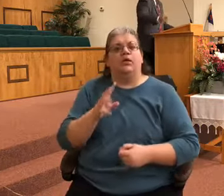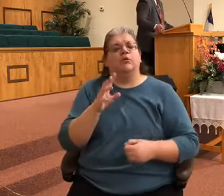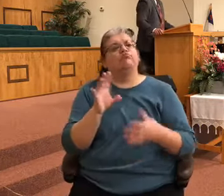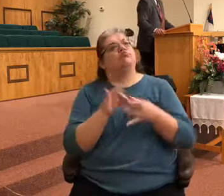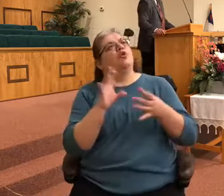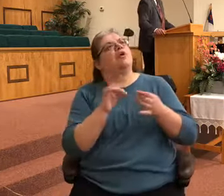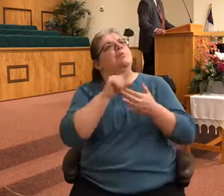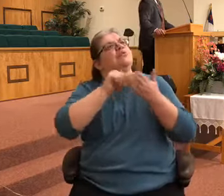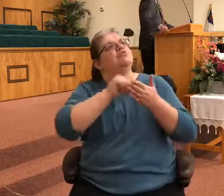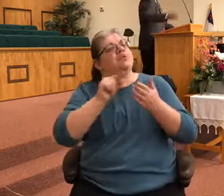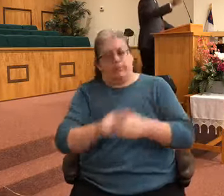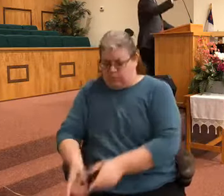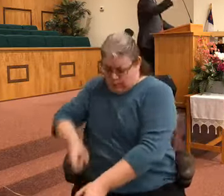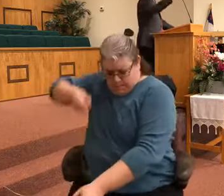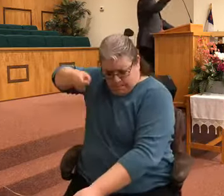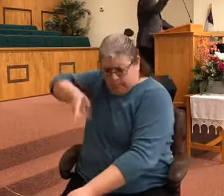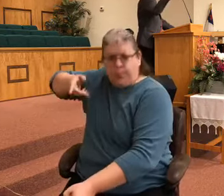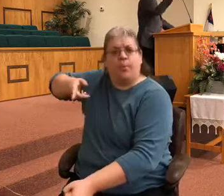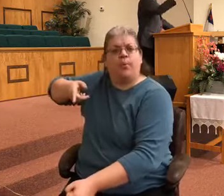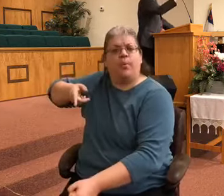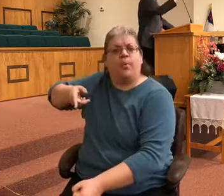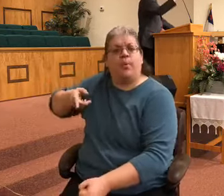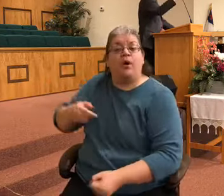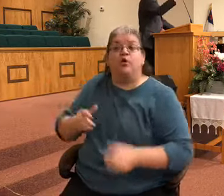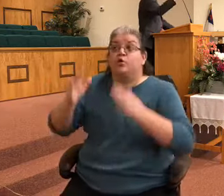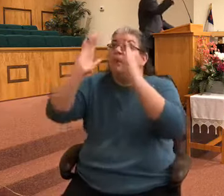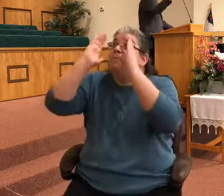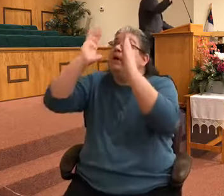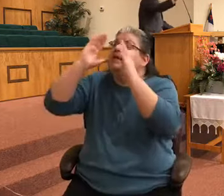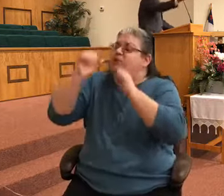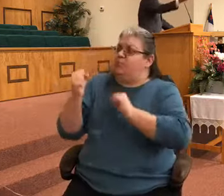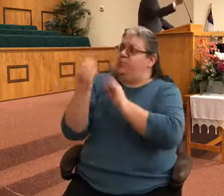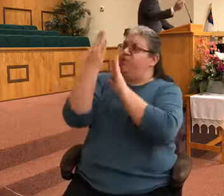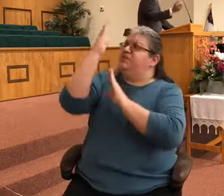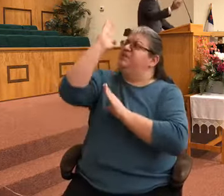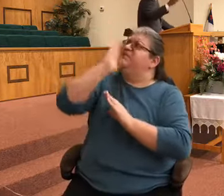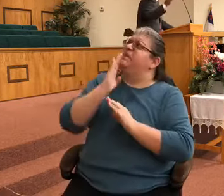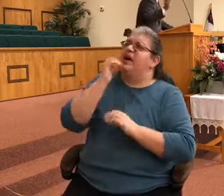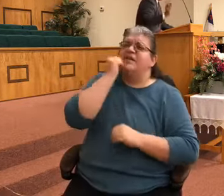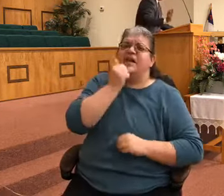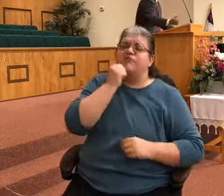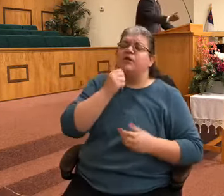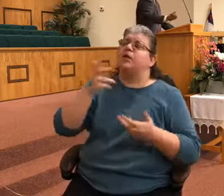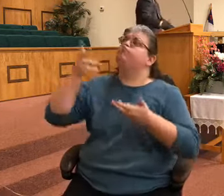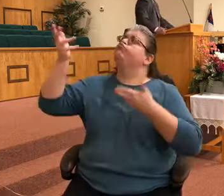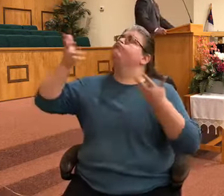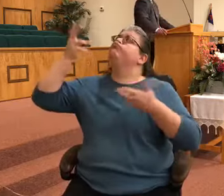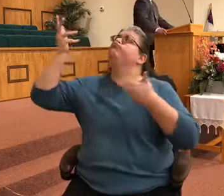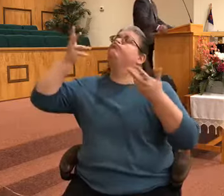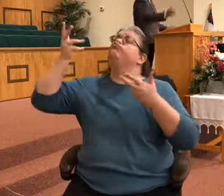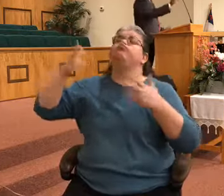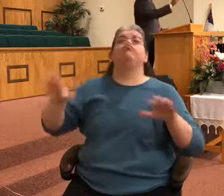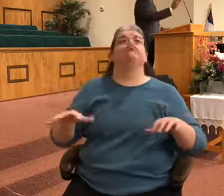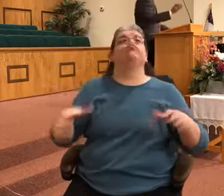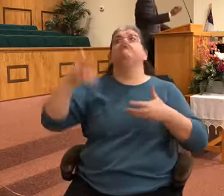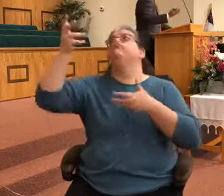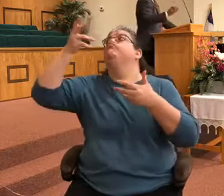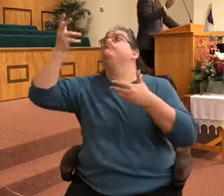into the ground. As you're paying attention to the presence of God and through your everyday walk you're shooting an arrow to the ground. That's why the Bible says